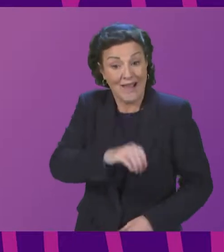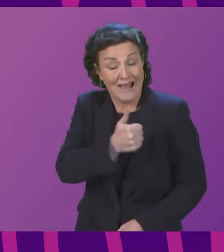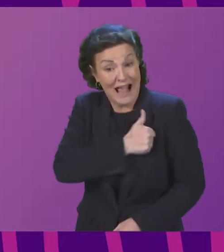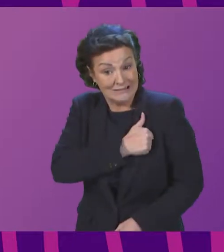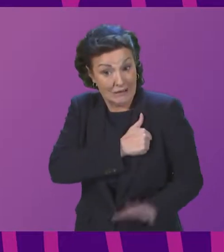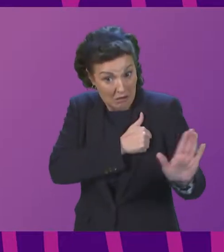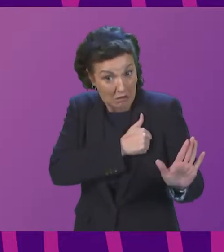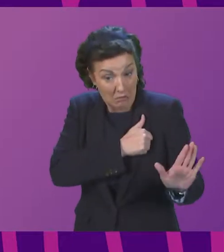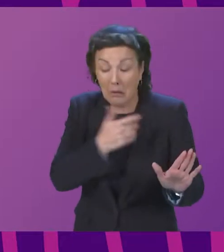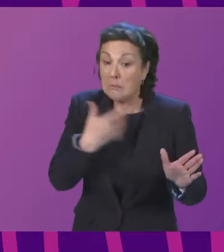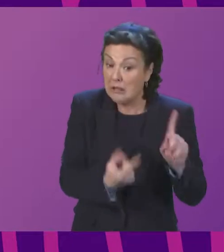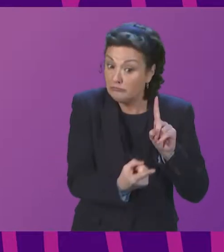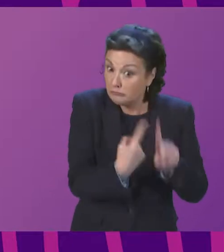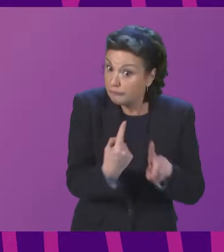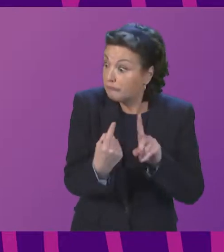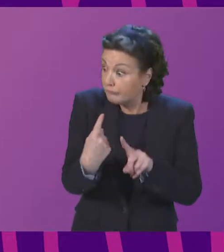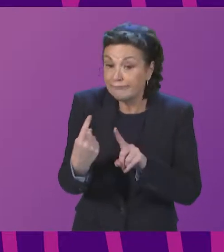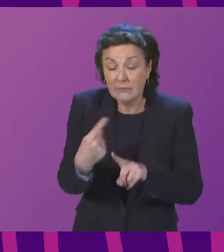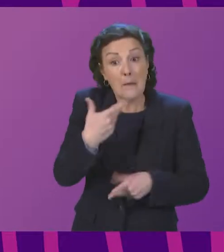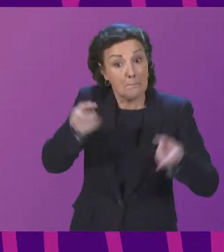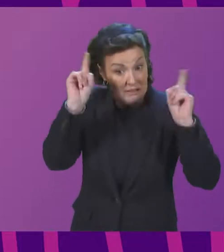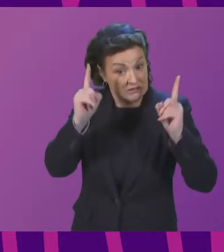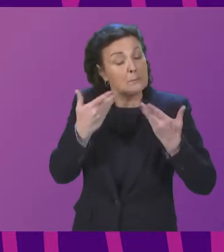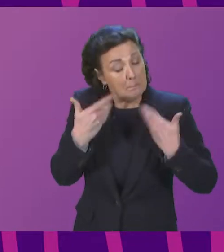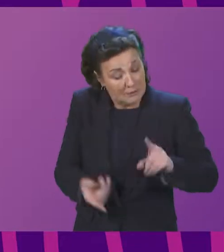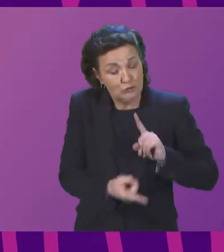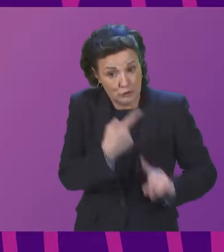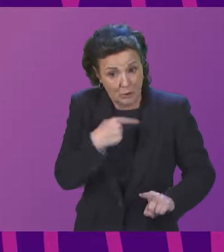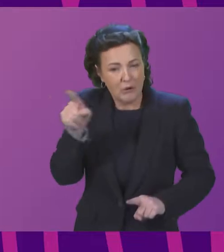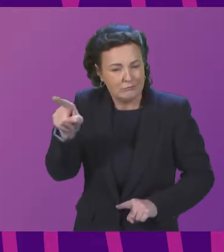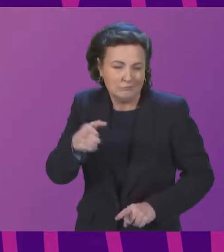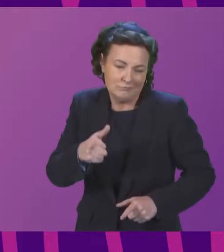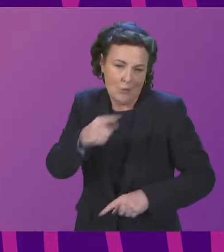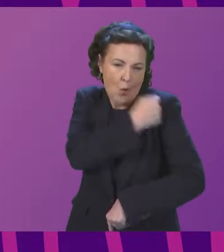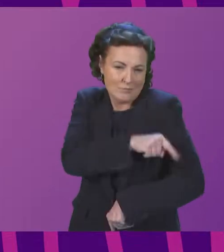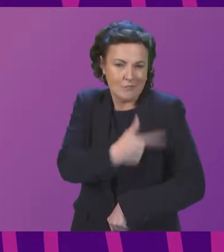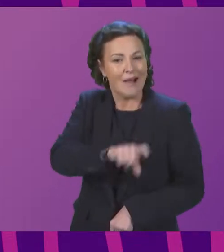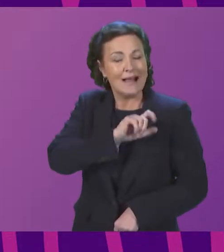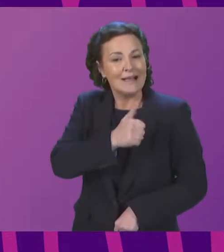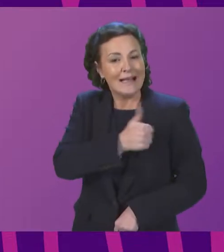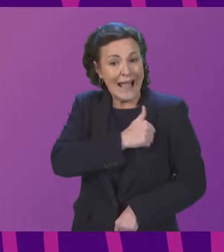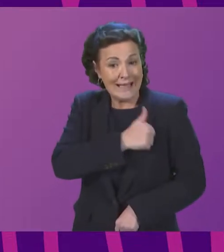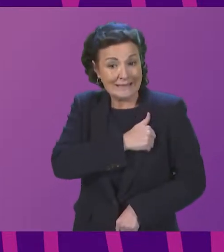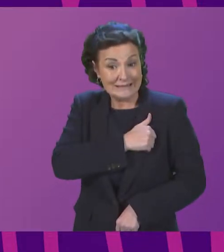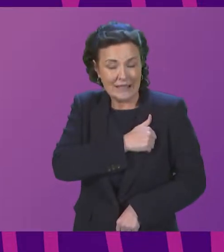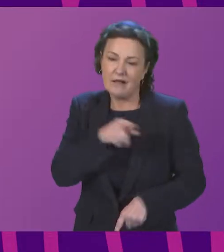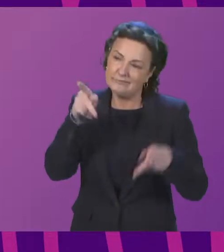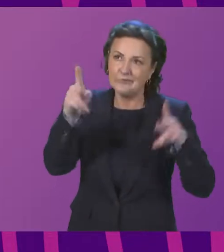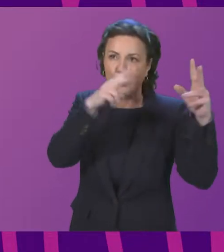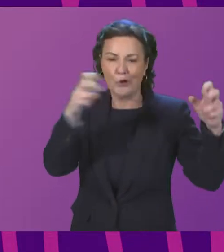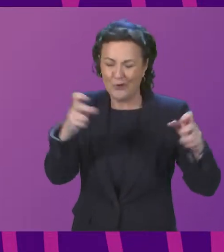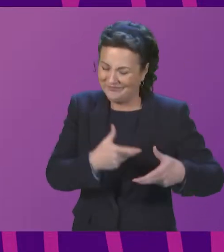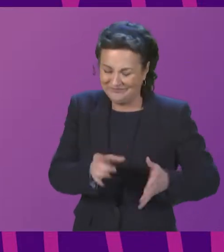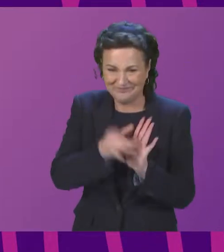Responses have been received from the Minister, the Shoulders Hospital, Sling the Mesh campaign and the